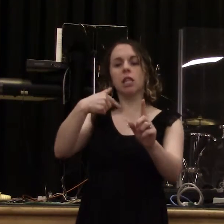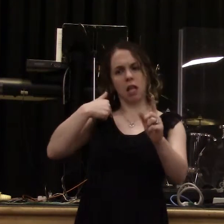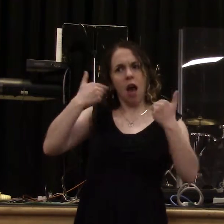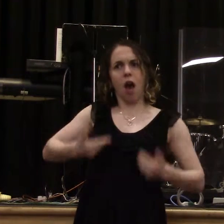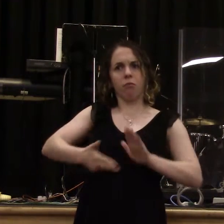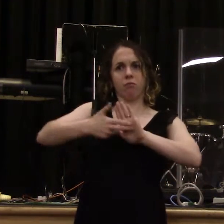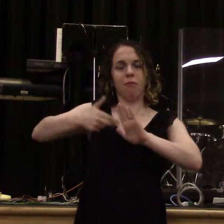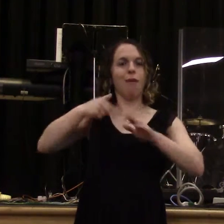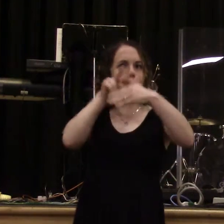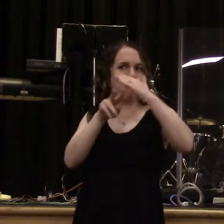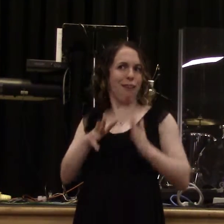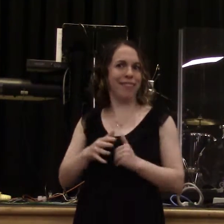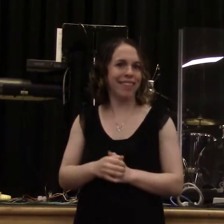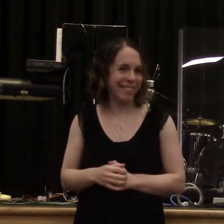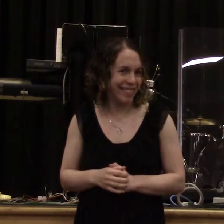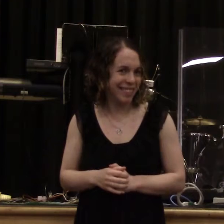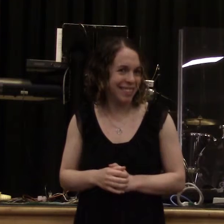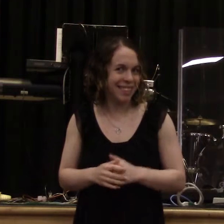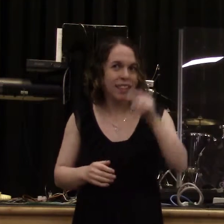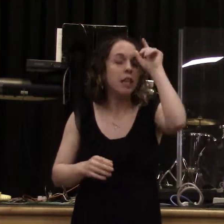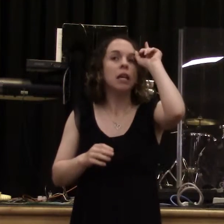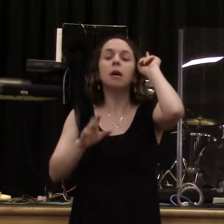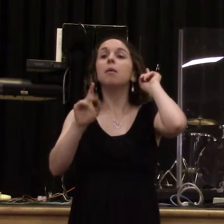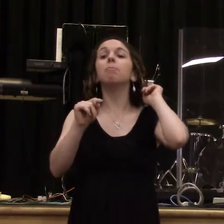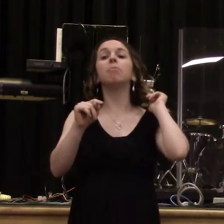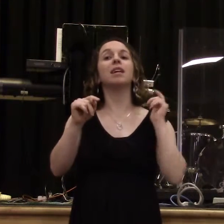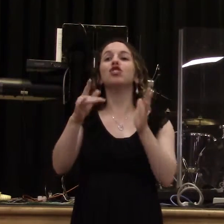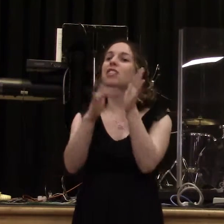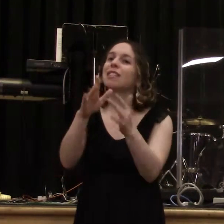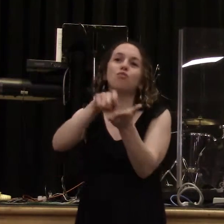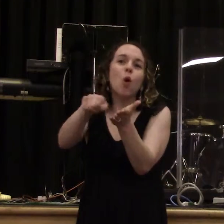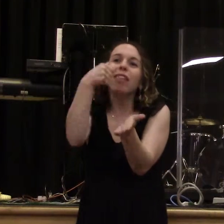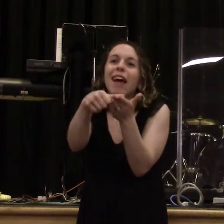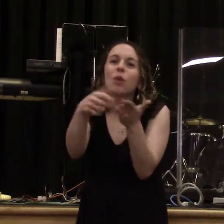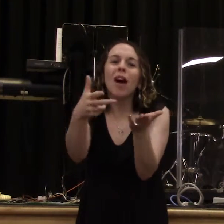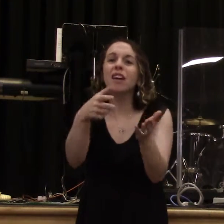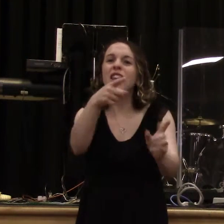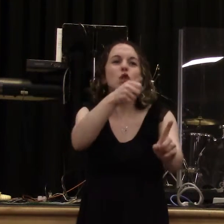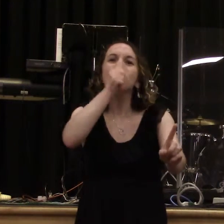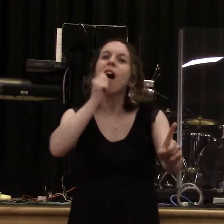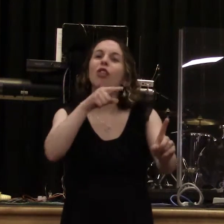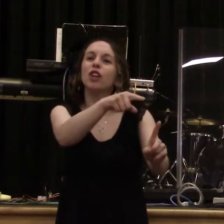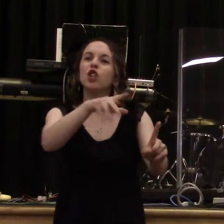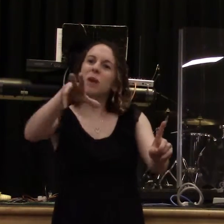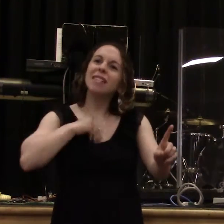prophet. And this is the bad part, he says to the church. You tolerate her. Now,